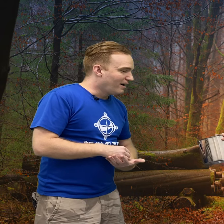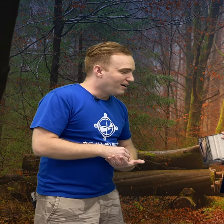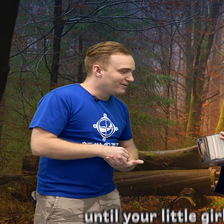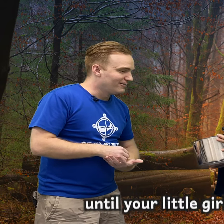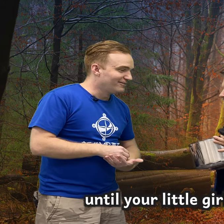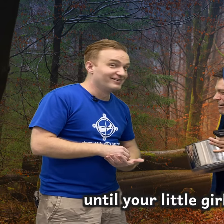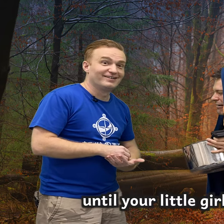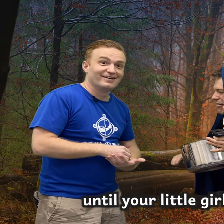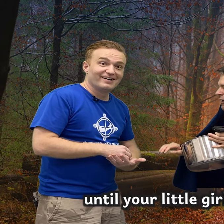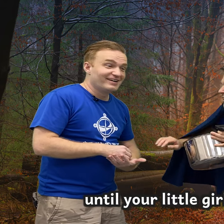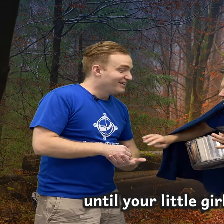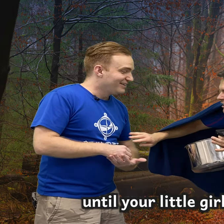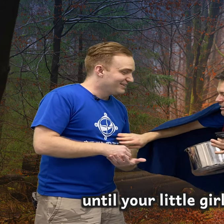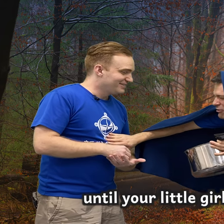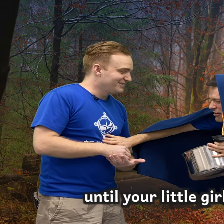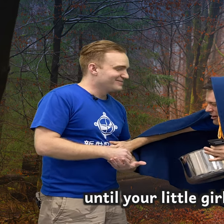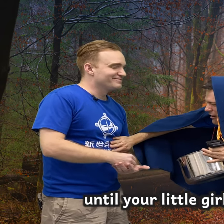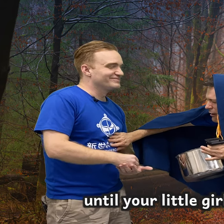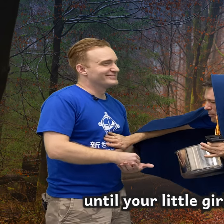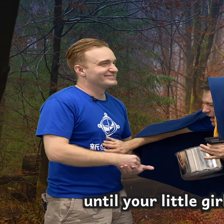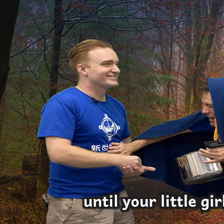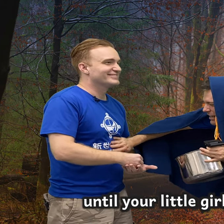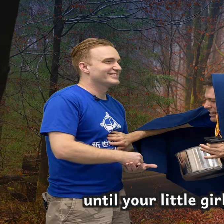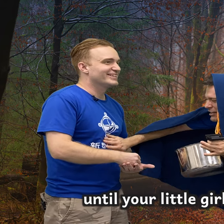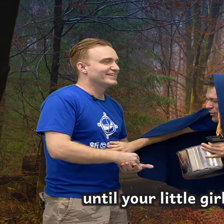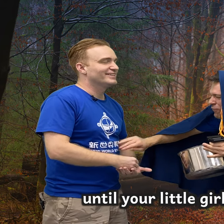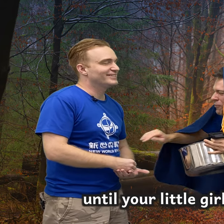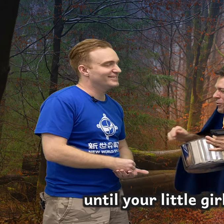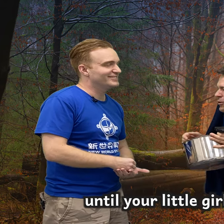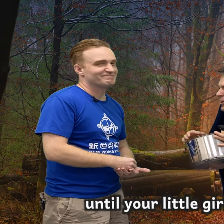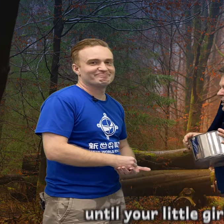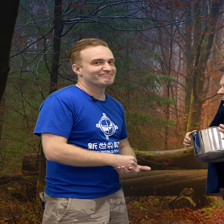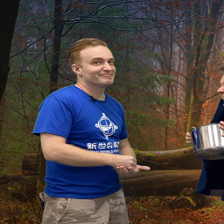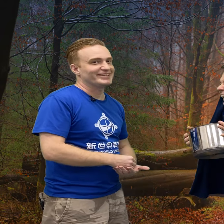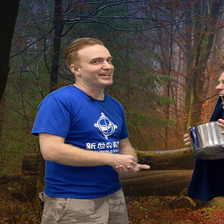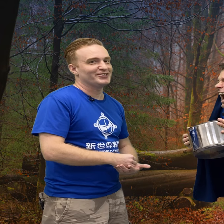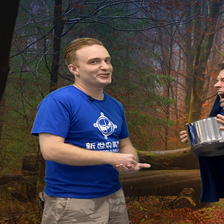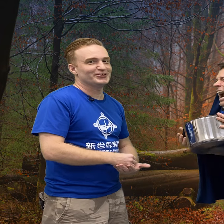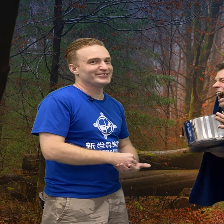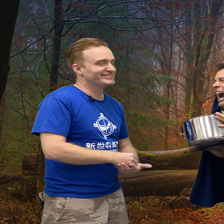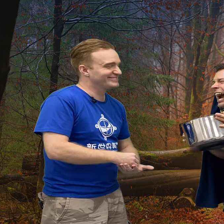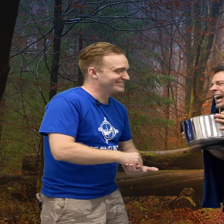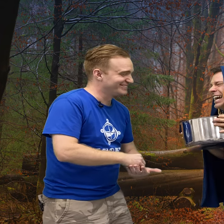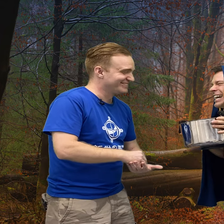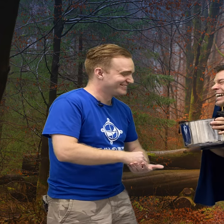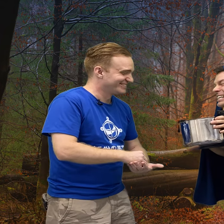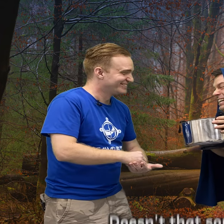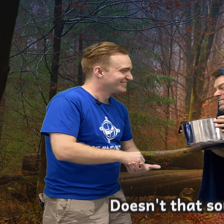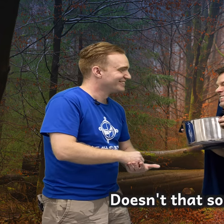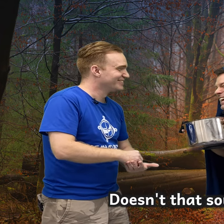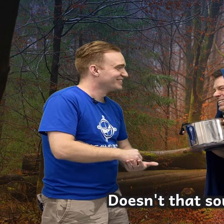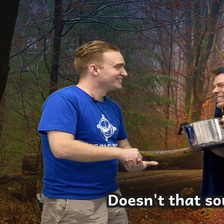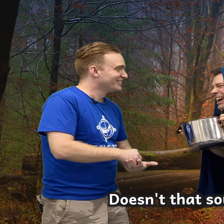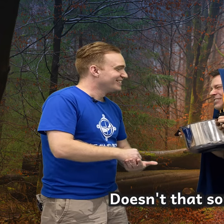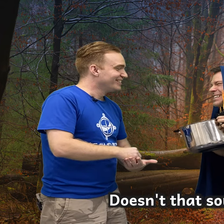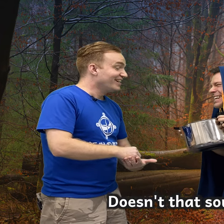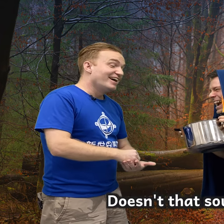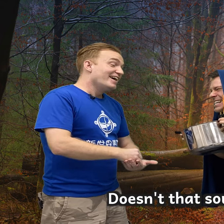until your little girl belly is full. Not a girl. Doesn't that sound nice?